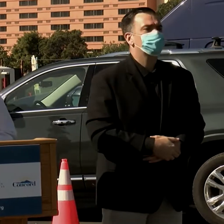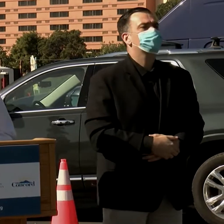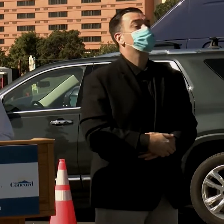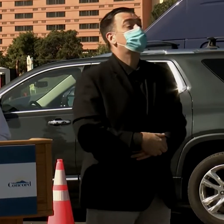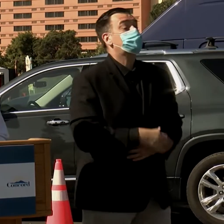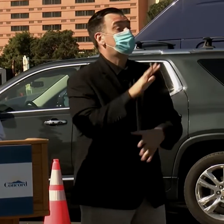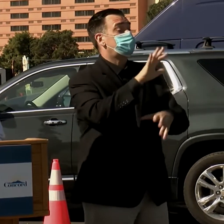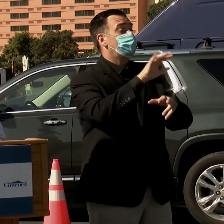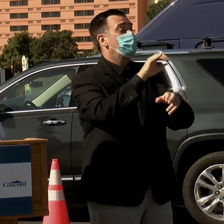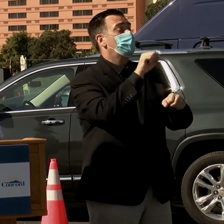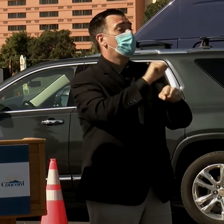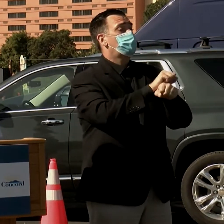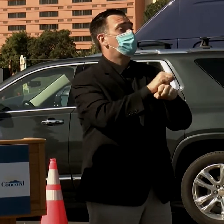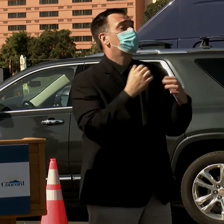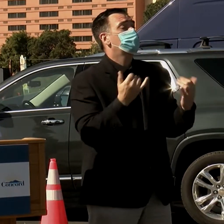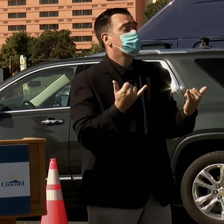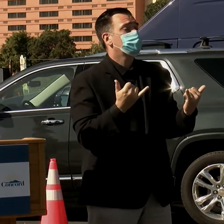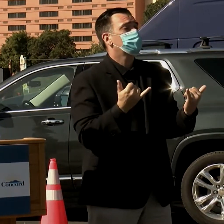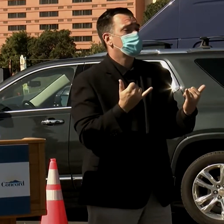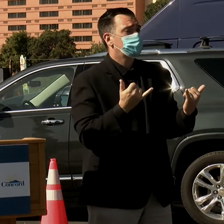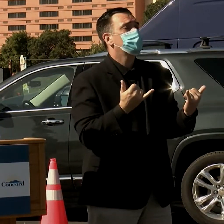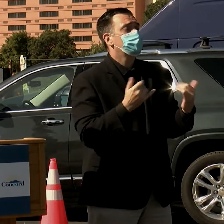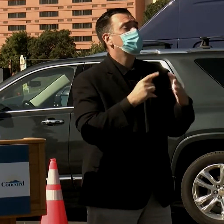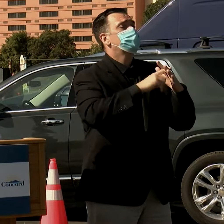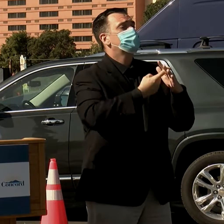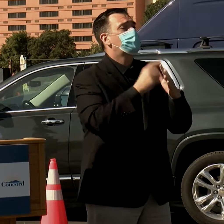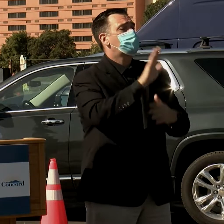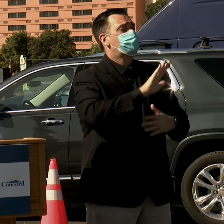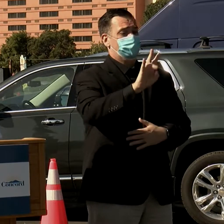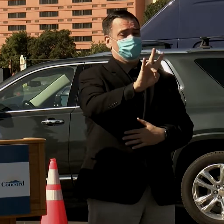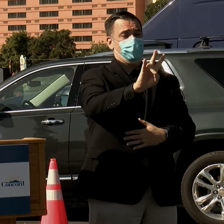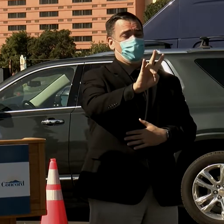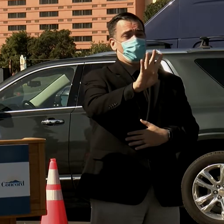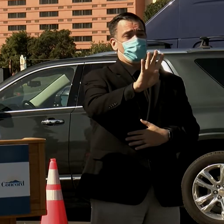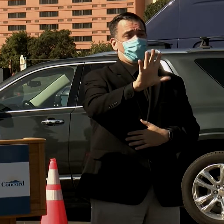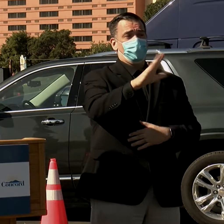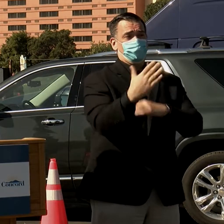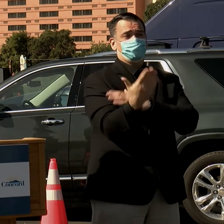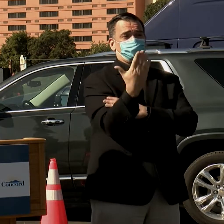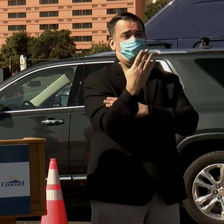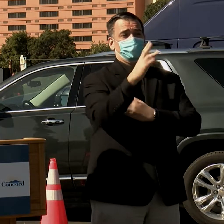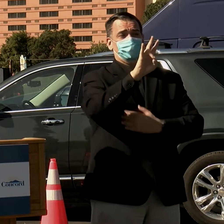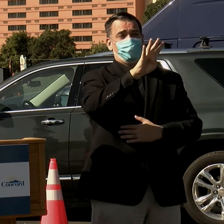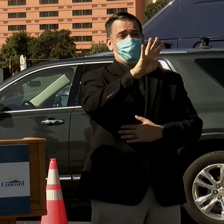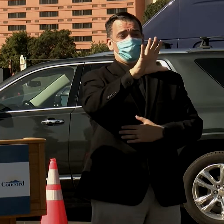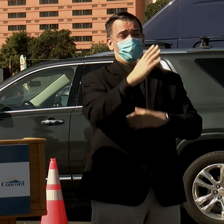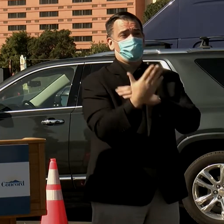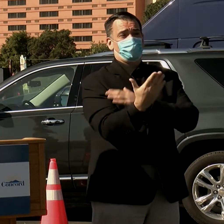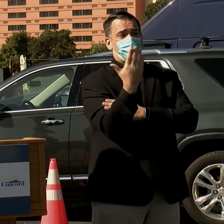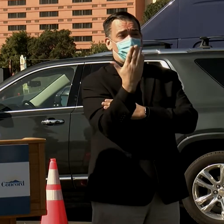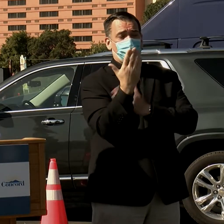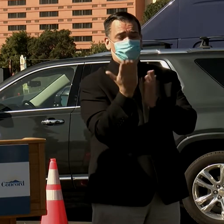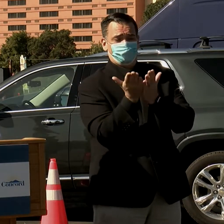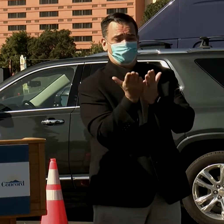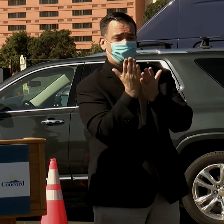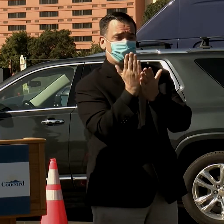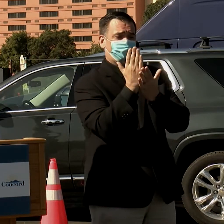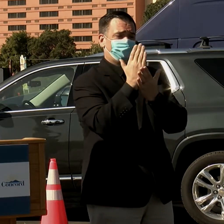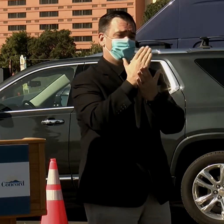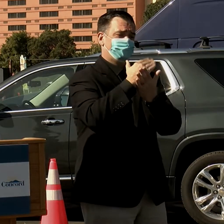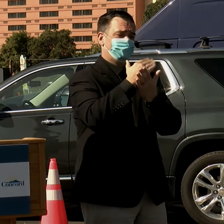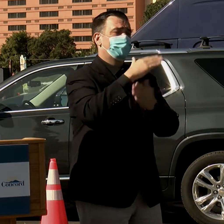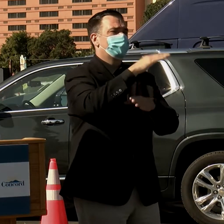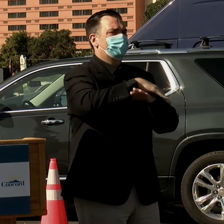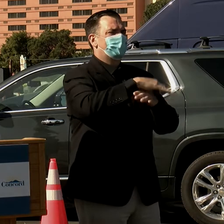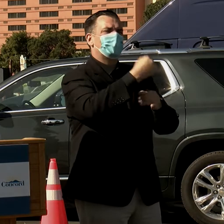Our appointments start at about 7.45 and go through the rest of the afternoon.